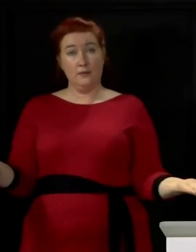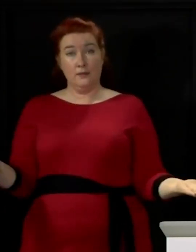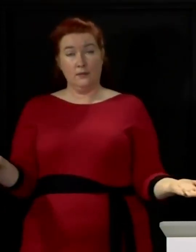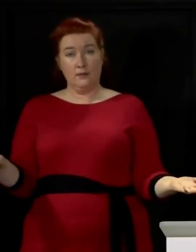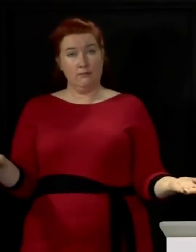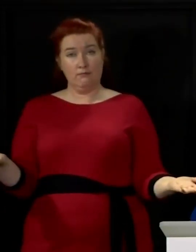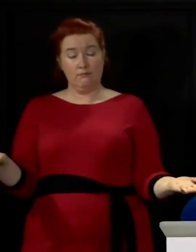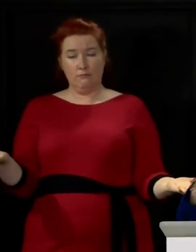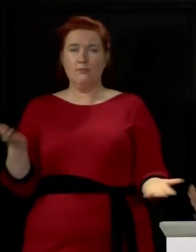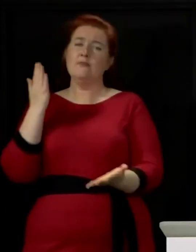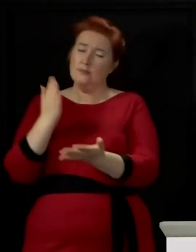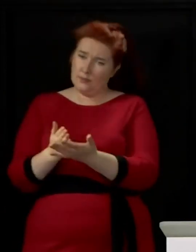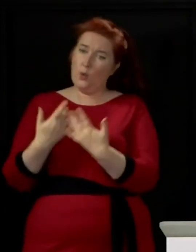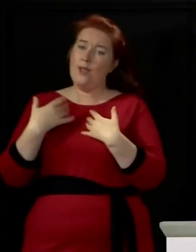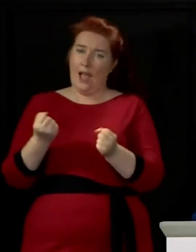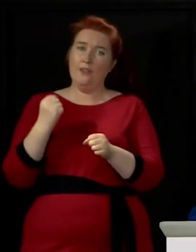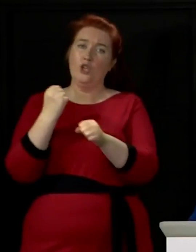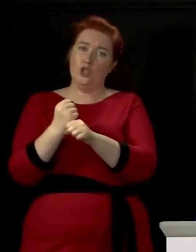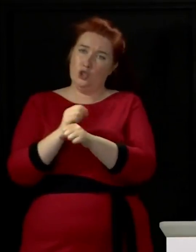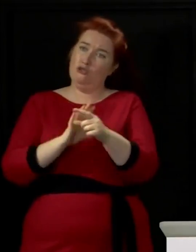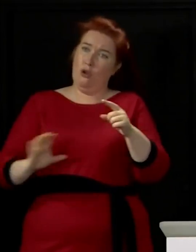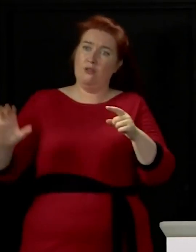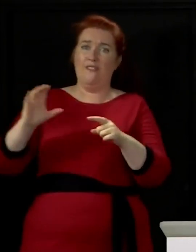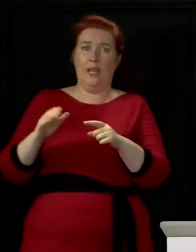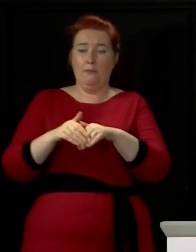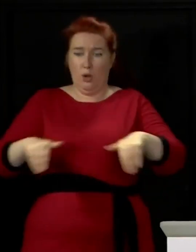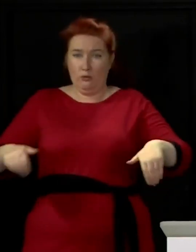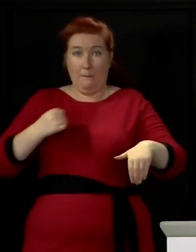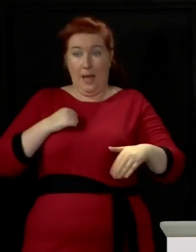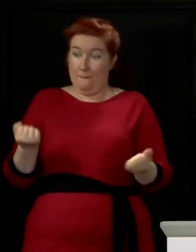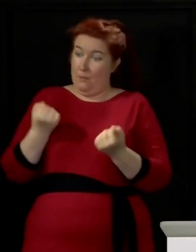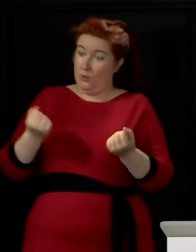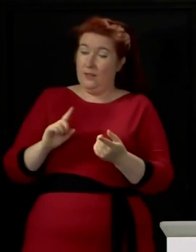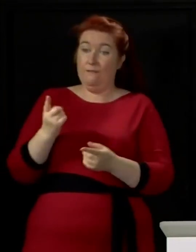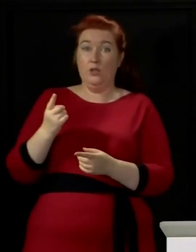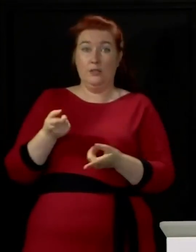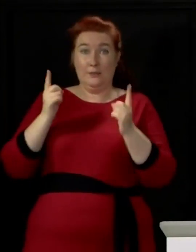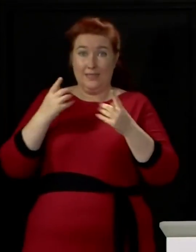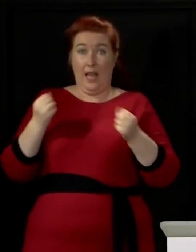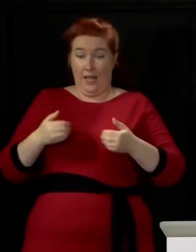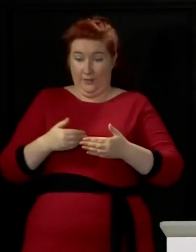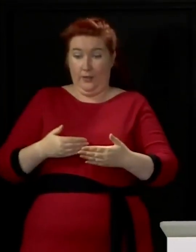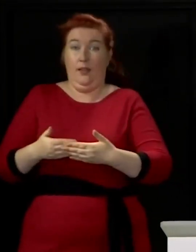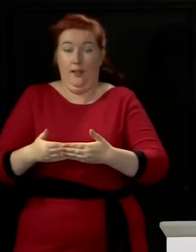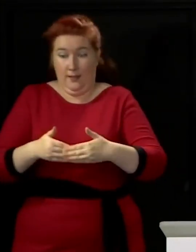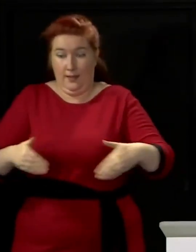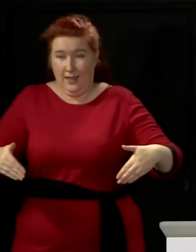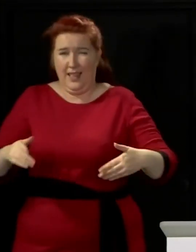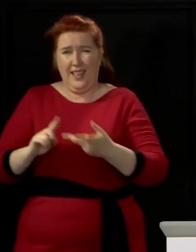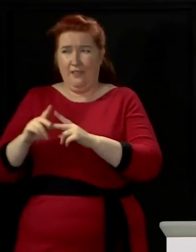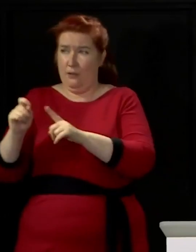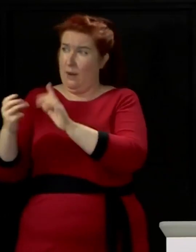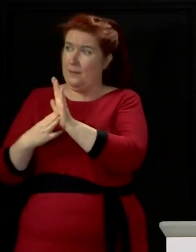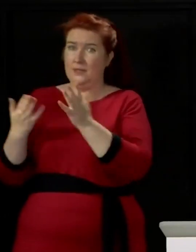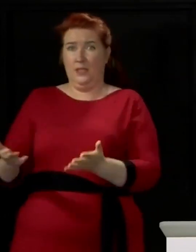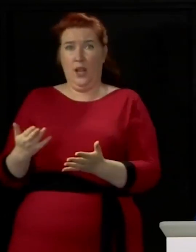What it definitely is is a geographical boundary to my powers as First Minister. And if the Prime Minister is questioning that